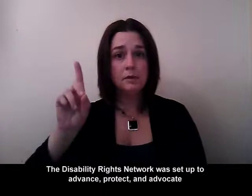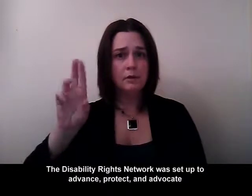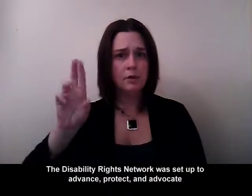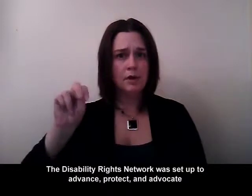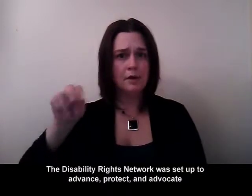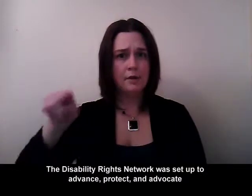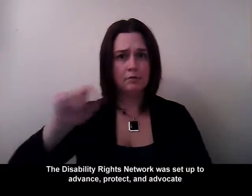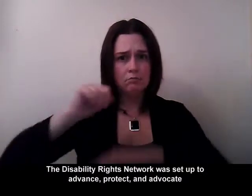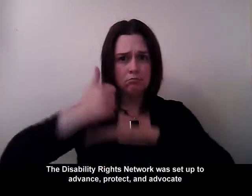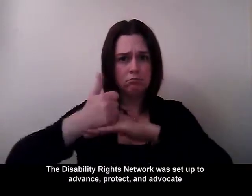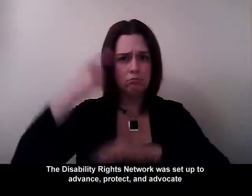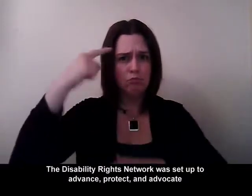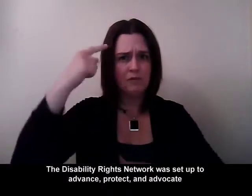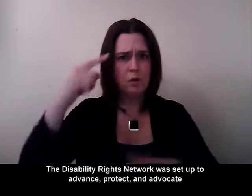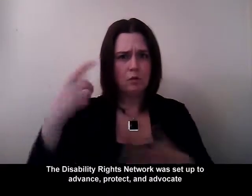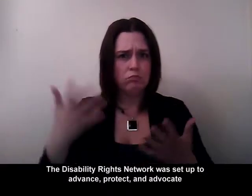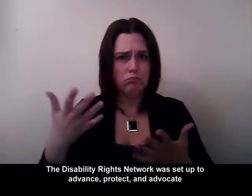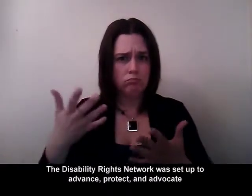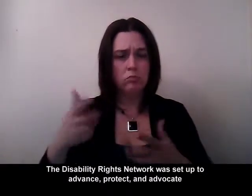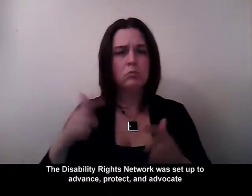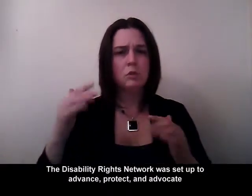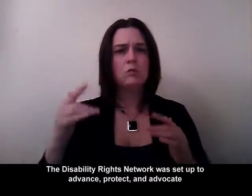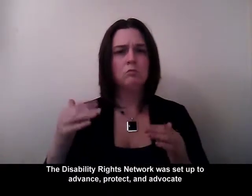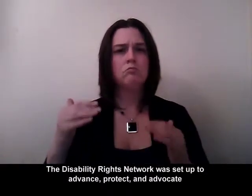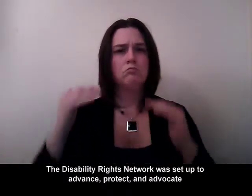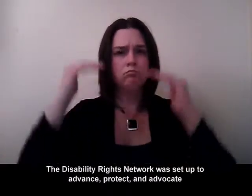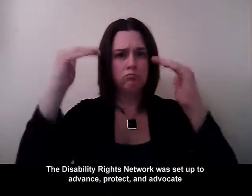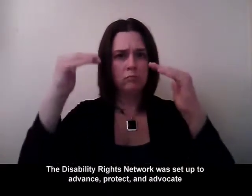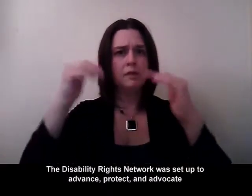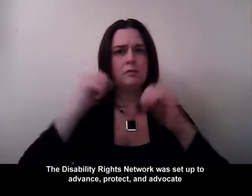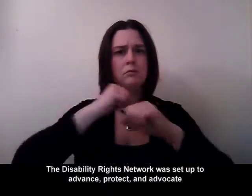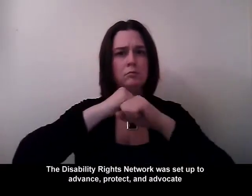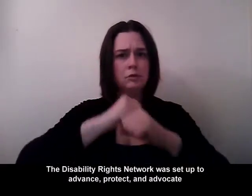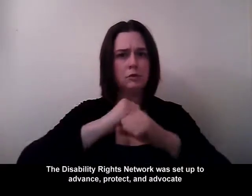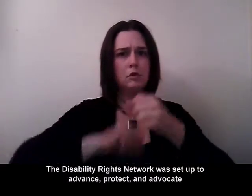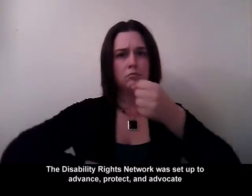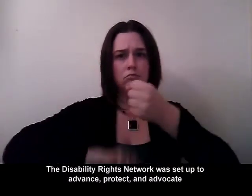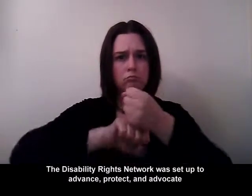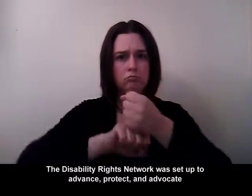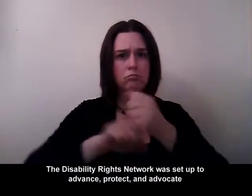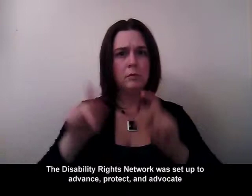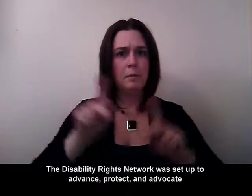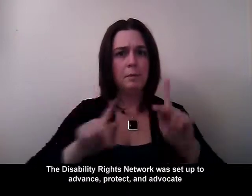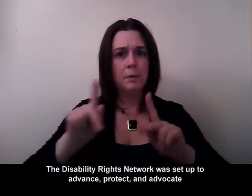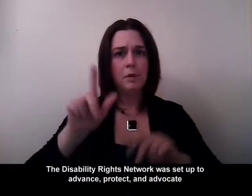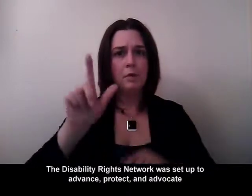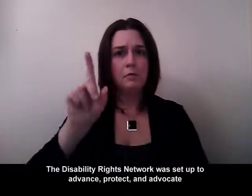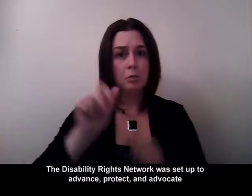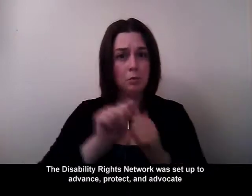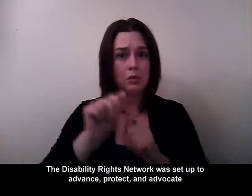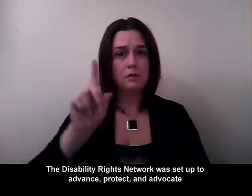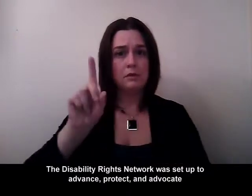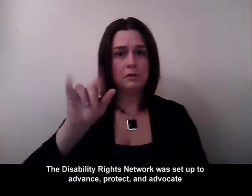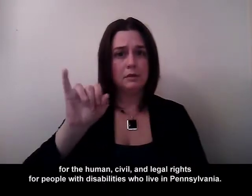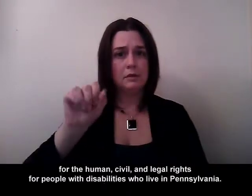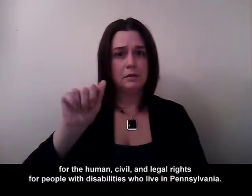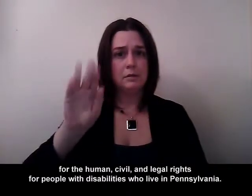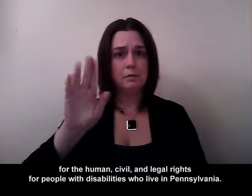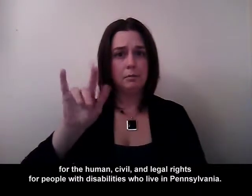The Disability Rights Network was set up to advance, protect, and advocate for human,